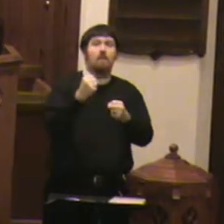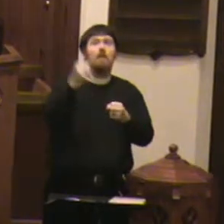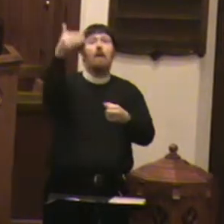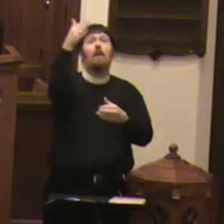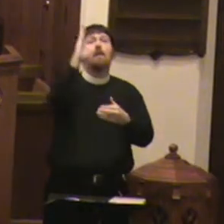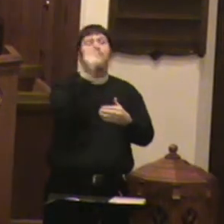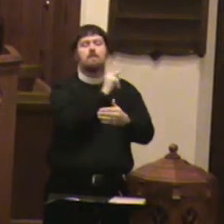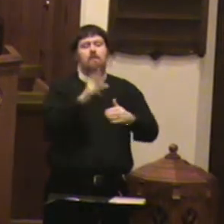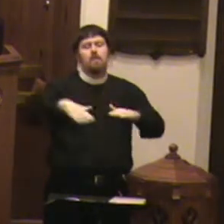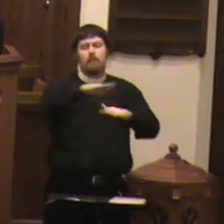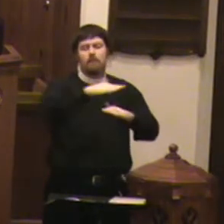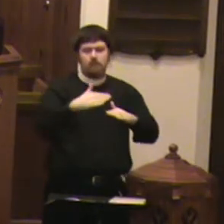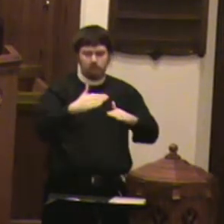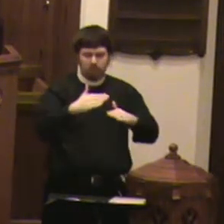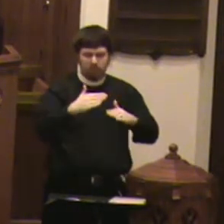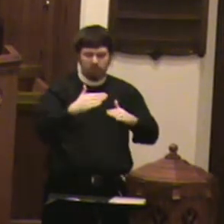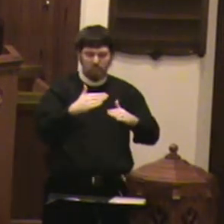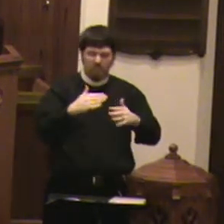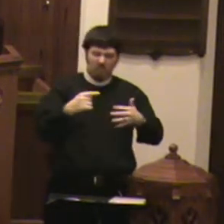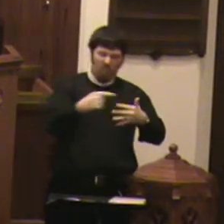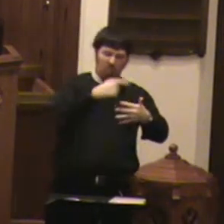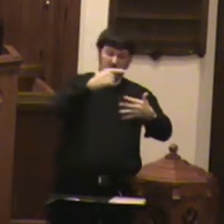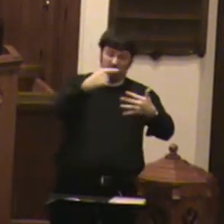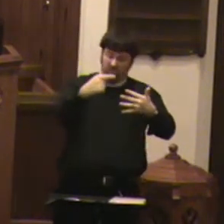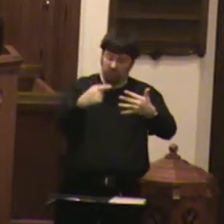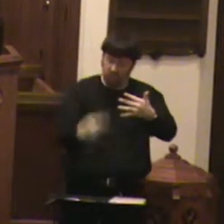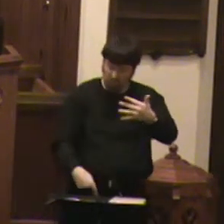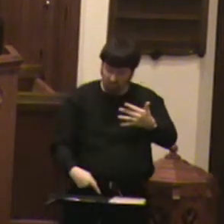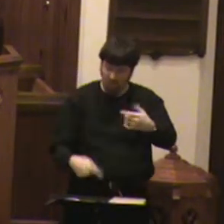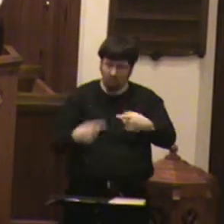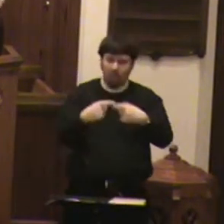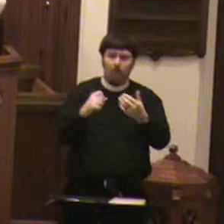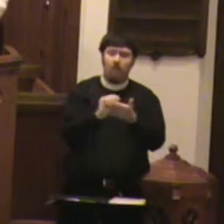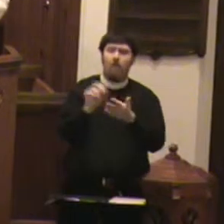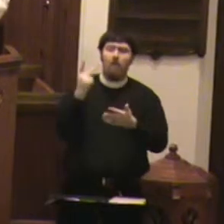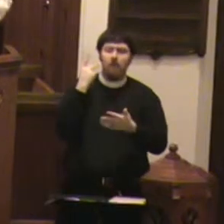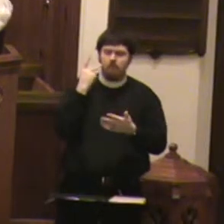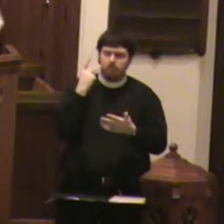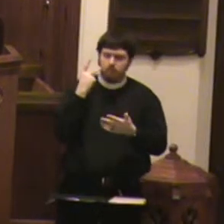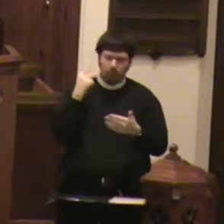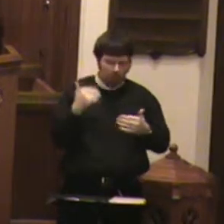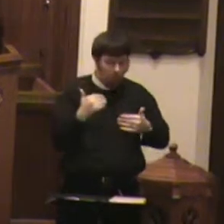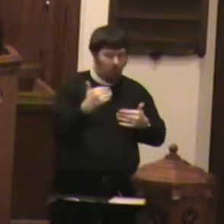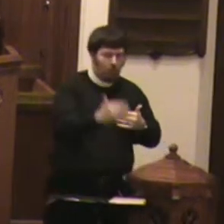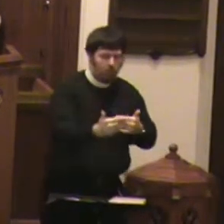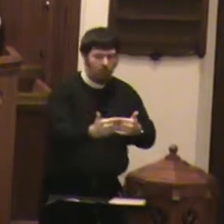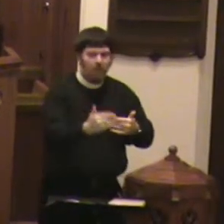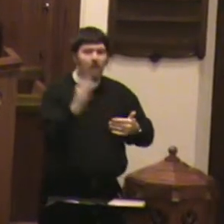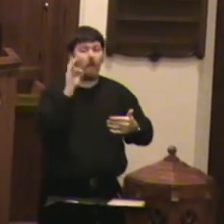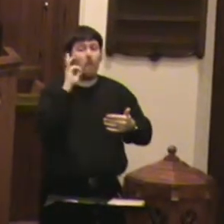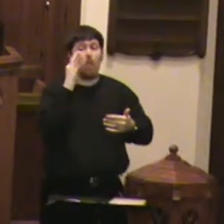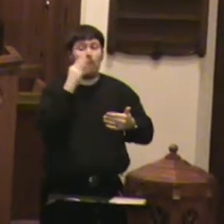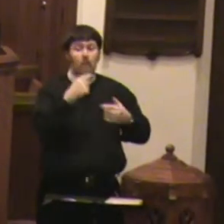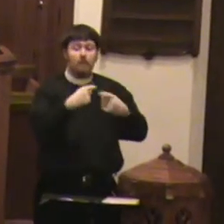It's quite a long list that's hard to ask. But then he goes on to do the Spirit with love,